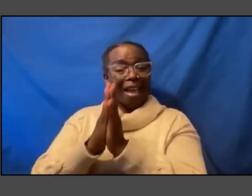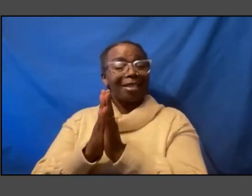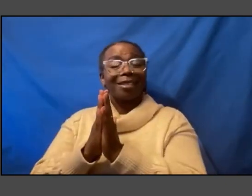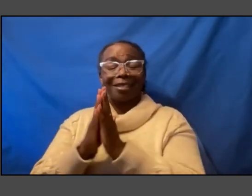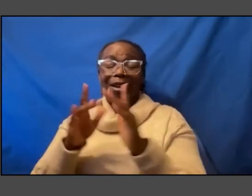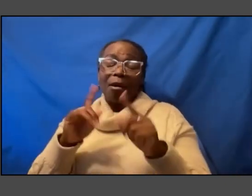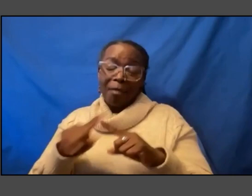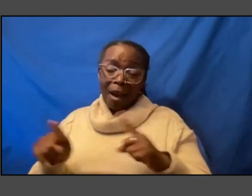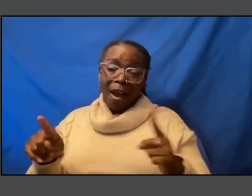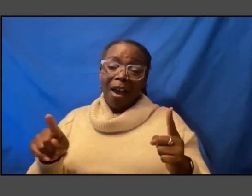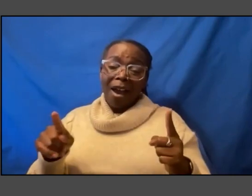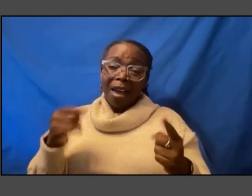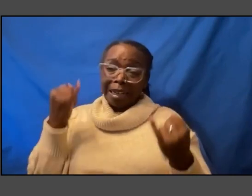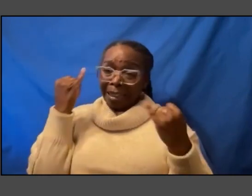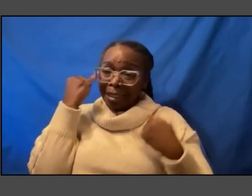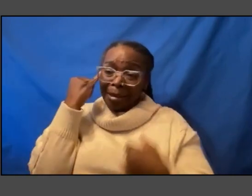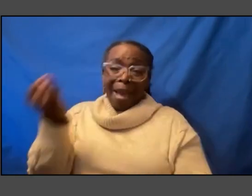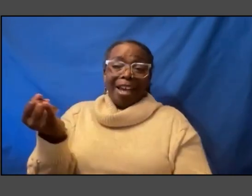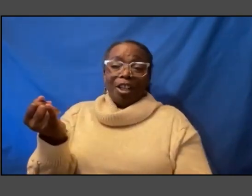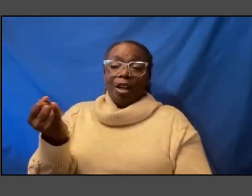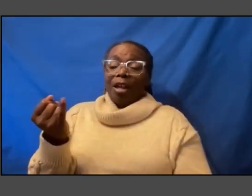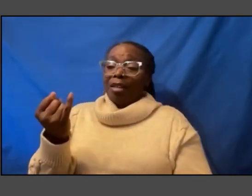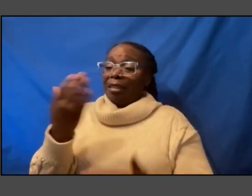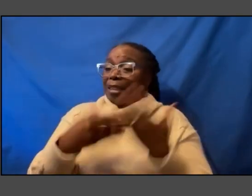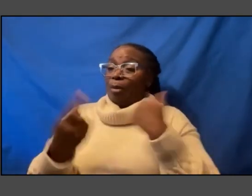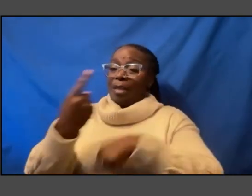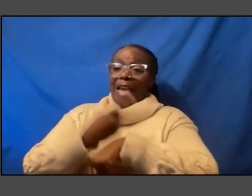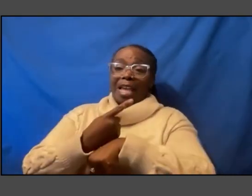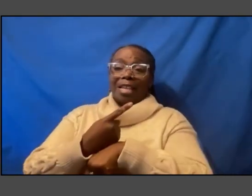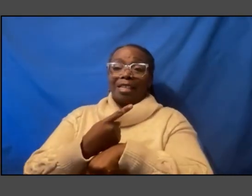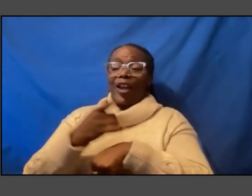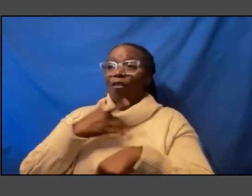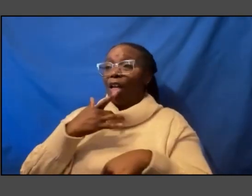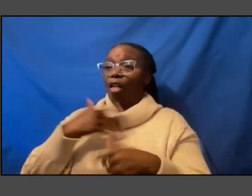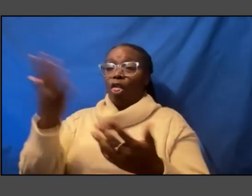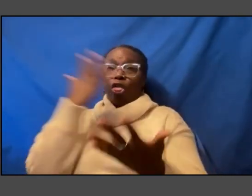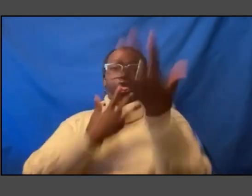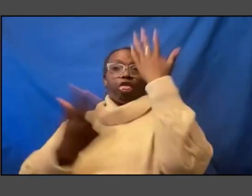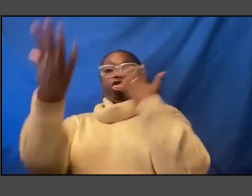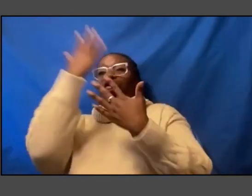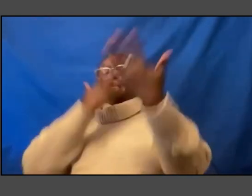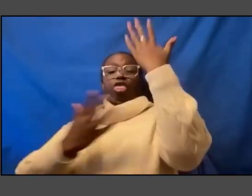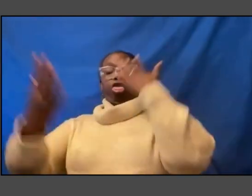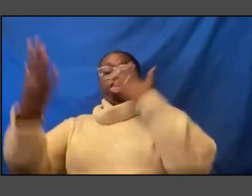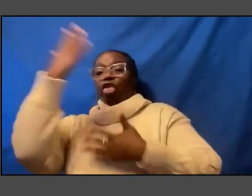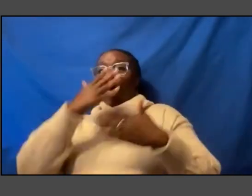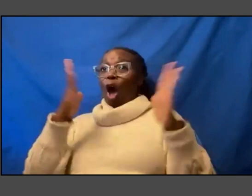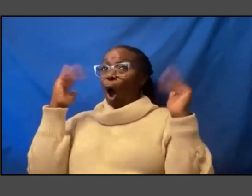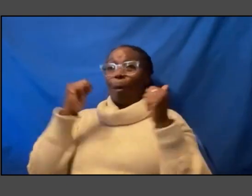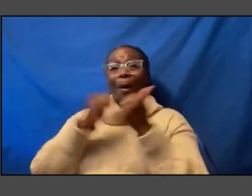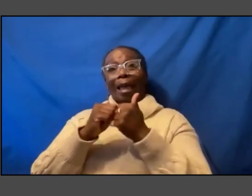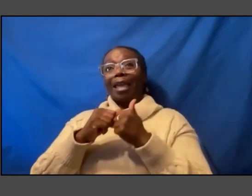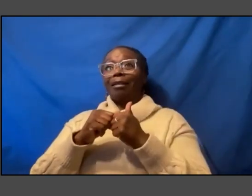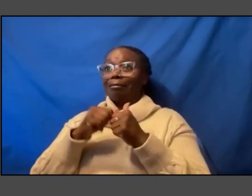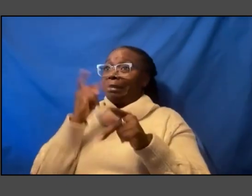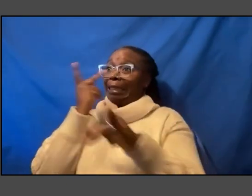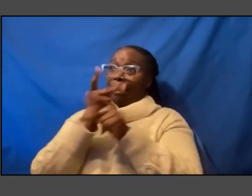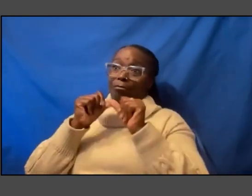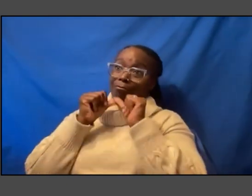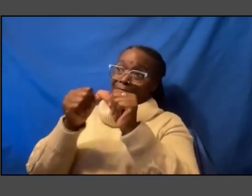there are days where the water is just coming so much and you're thinking hope i can keep swimming today and